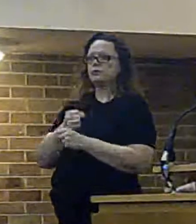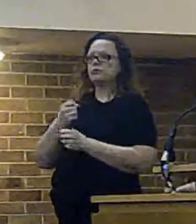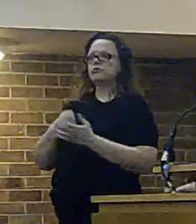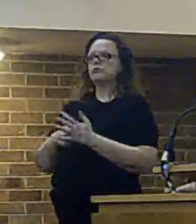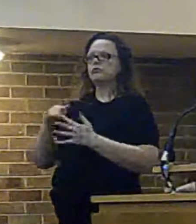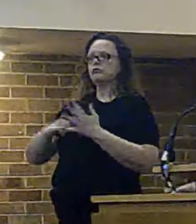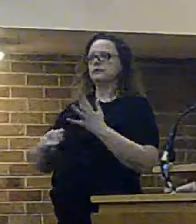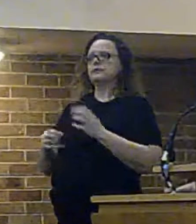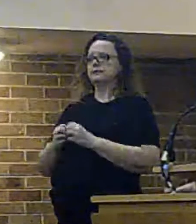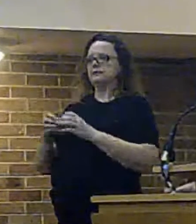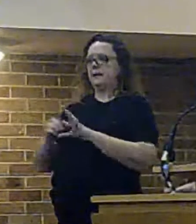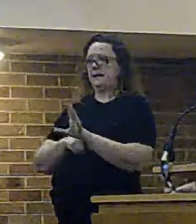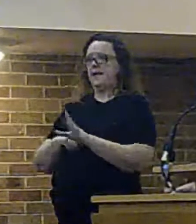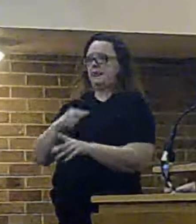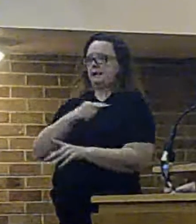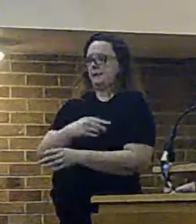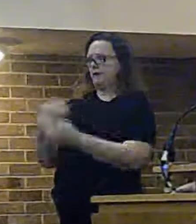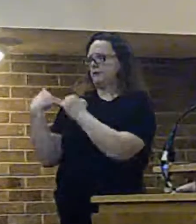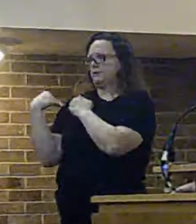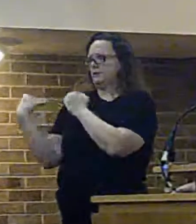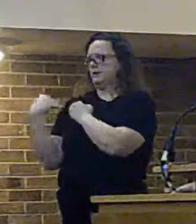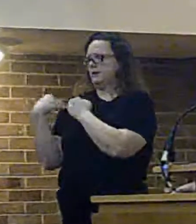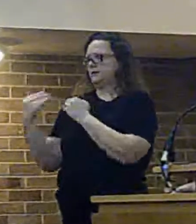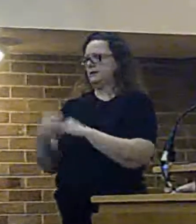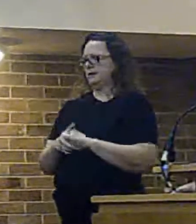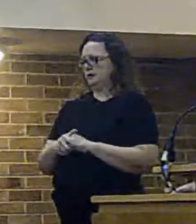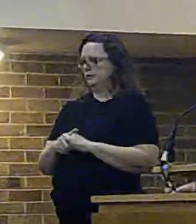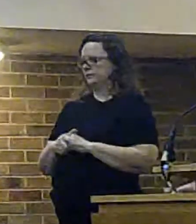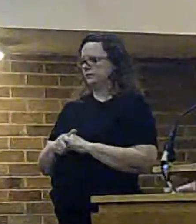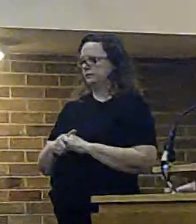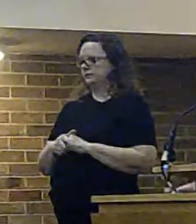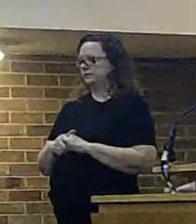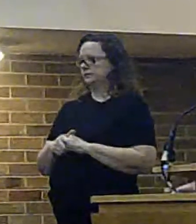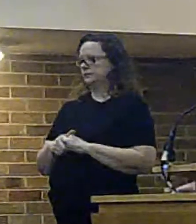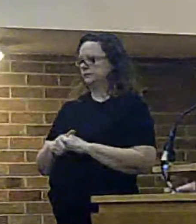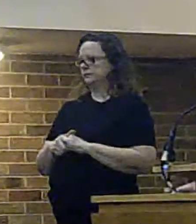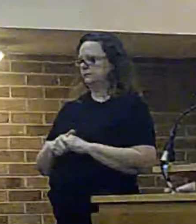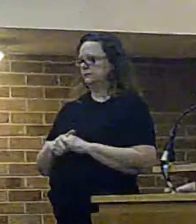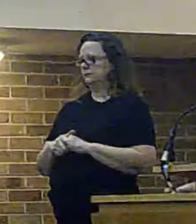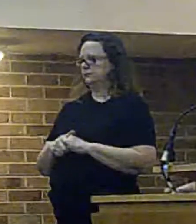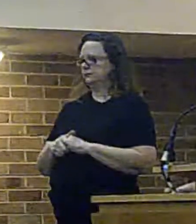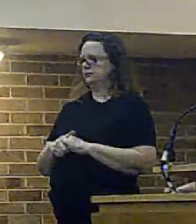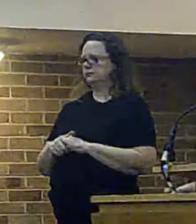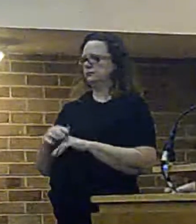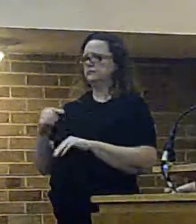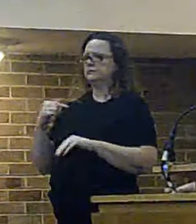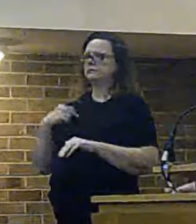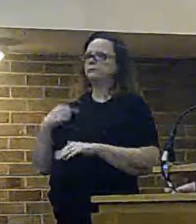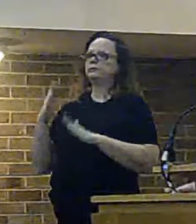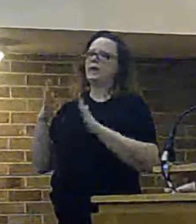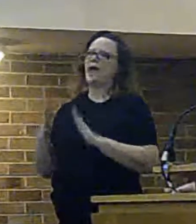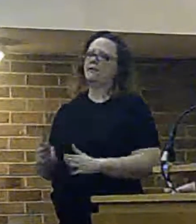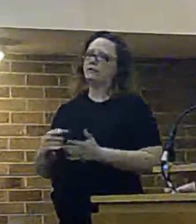held to account for be assured that whilst i will absolutely have to recommend this option to the